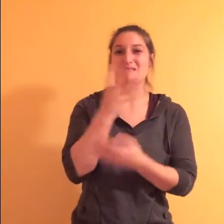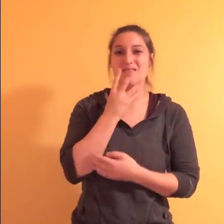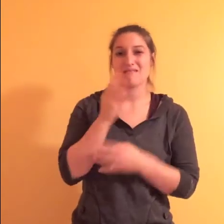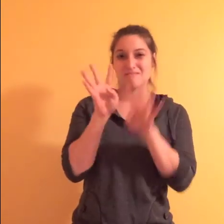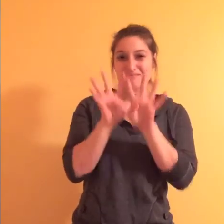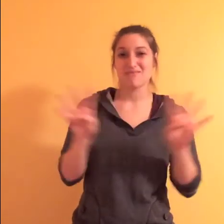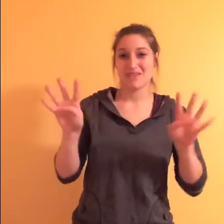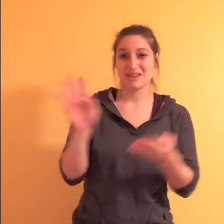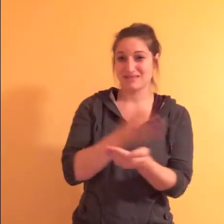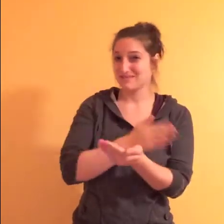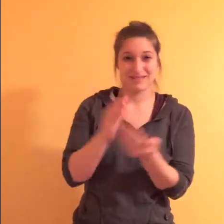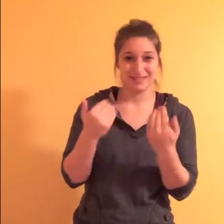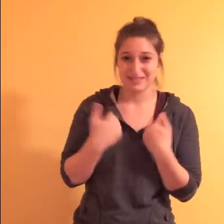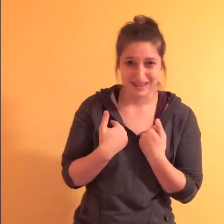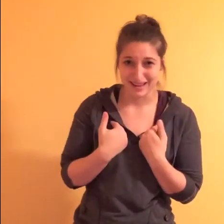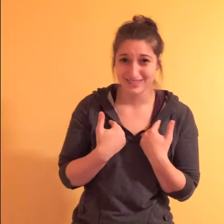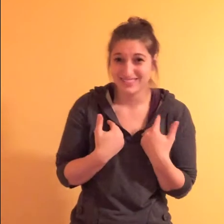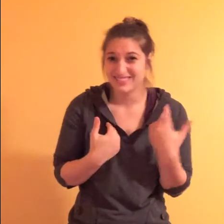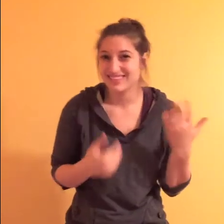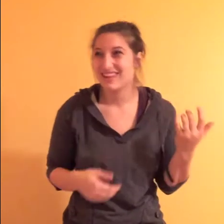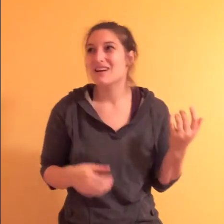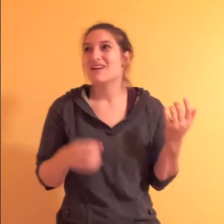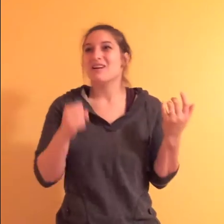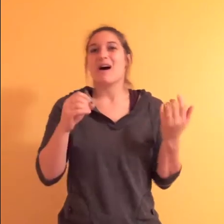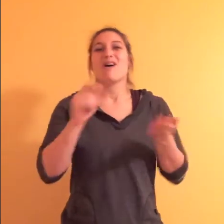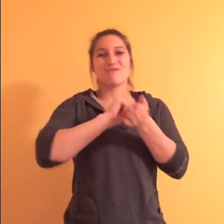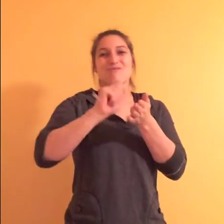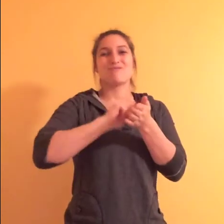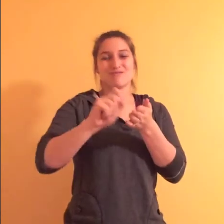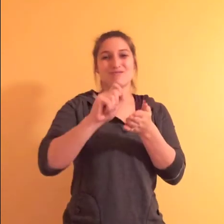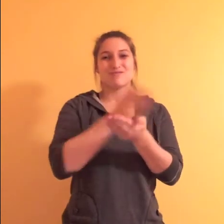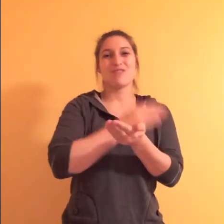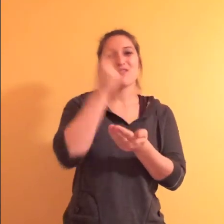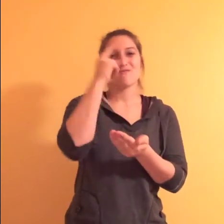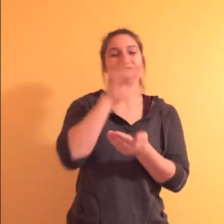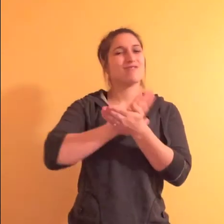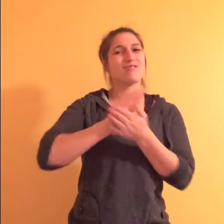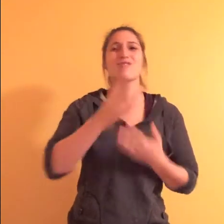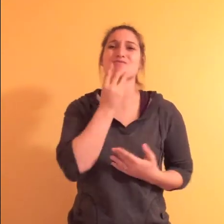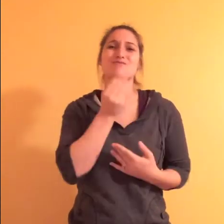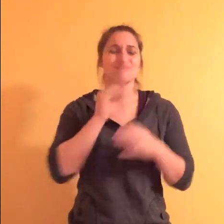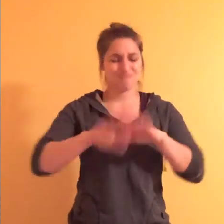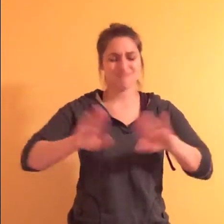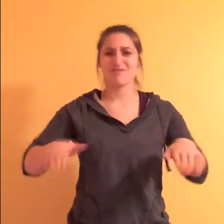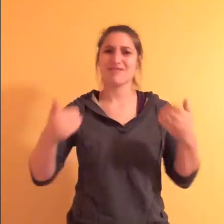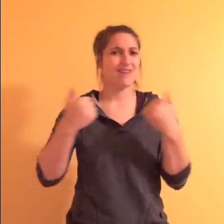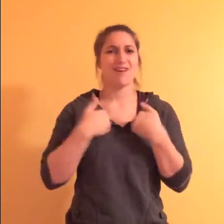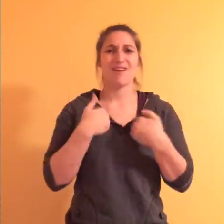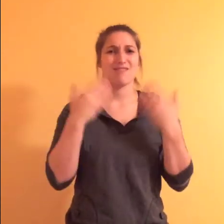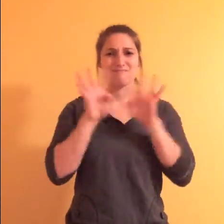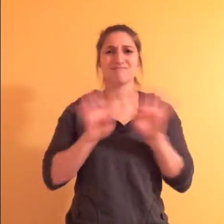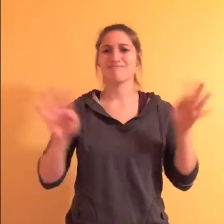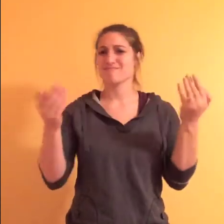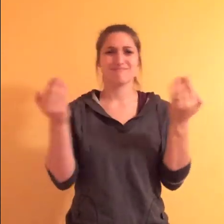songs, so wrote a song for all those nice little Jewish kids who don't get to hear any Hanukkah songs. Here we go.